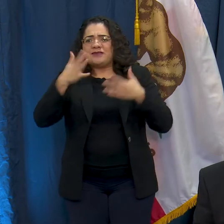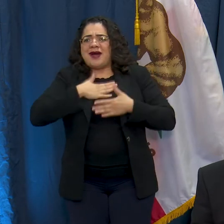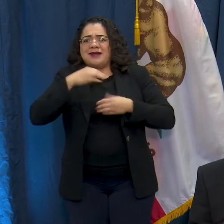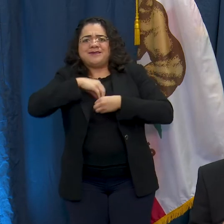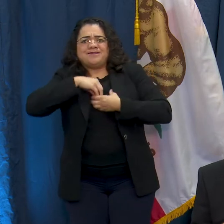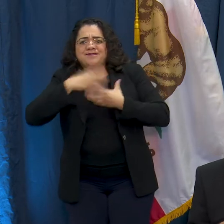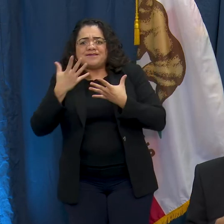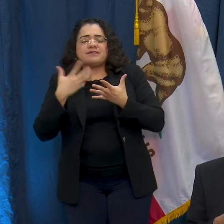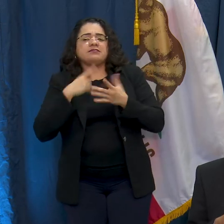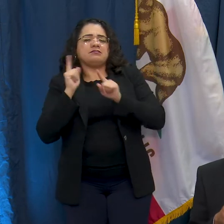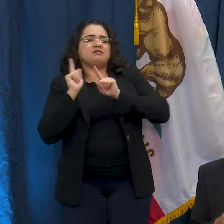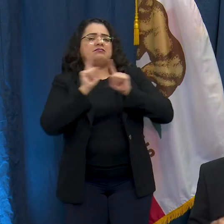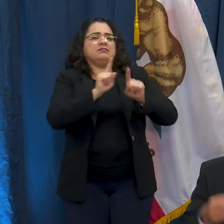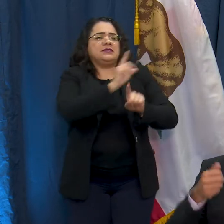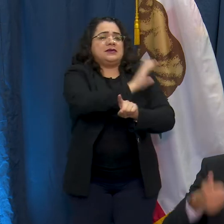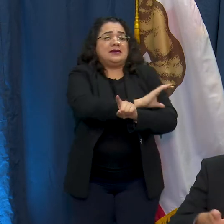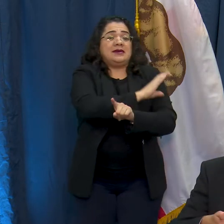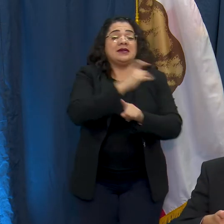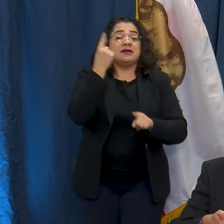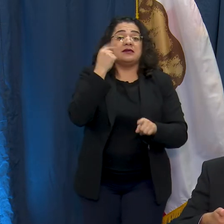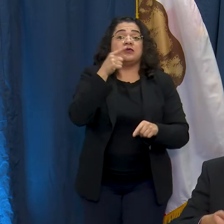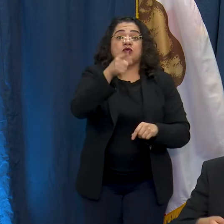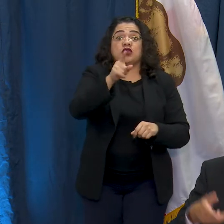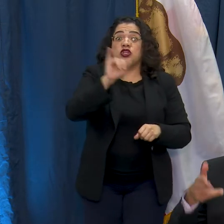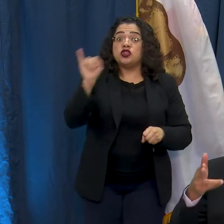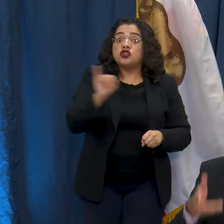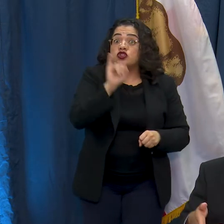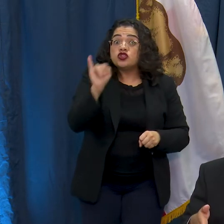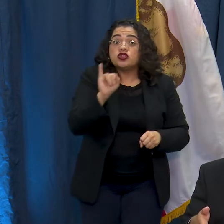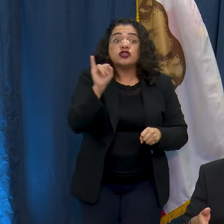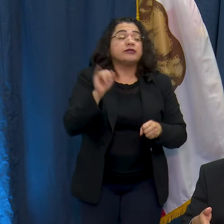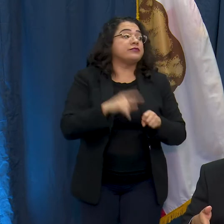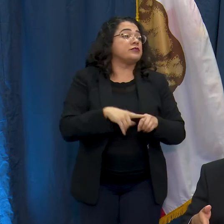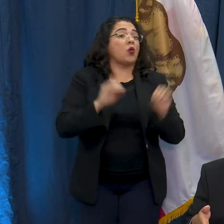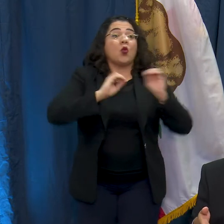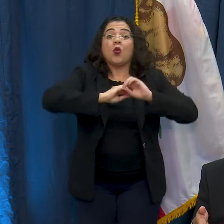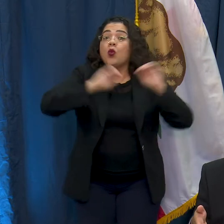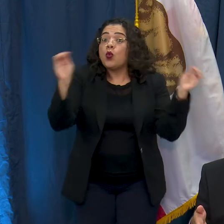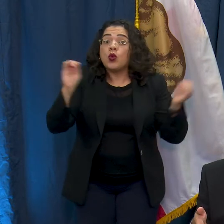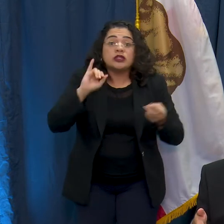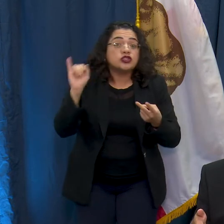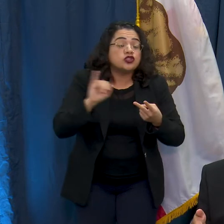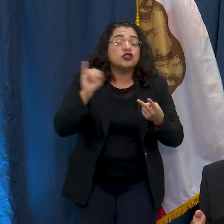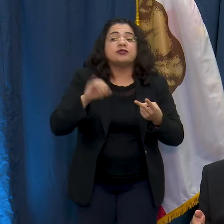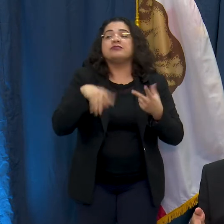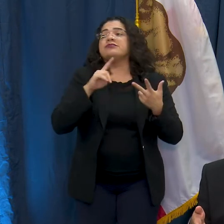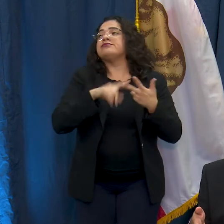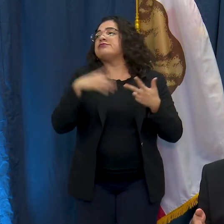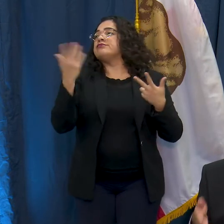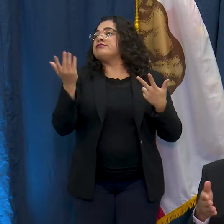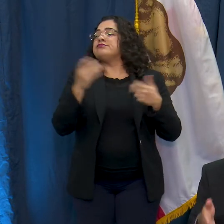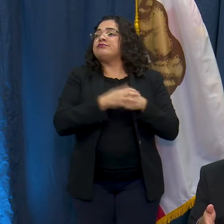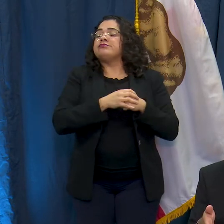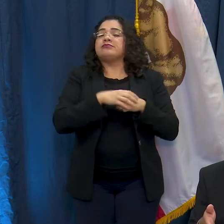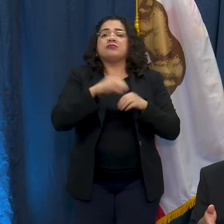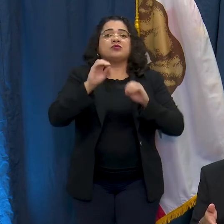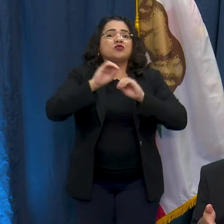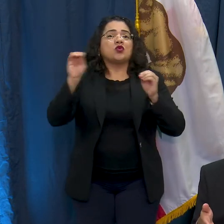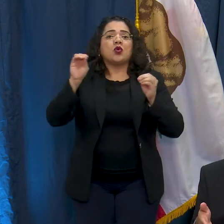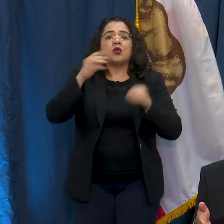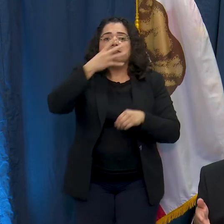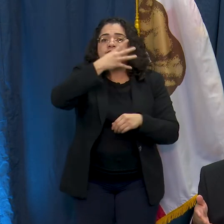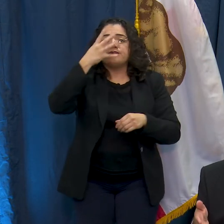about this clinic that whether you have insurance, whether you don't have insurance, whether you are undocumented,